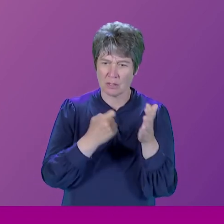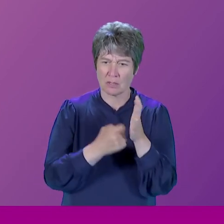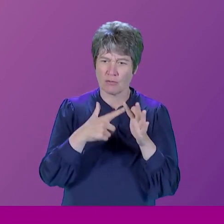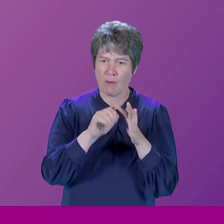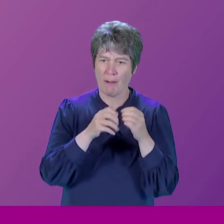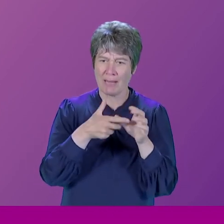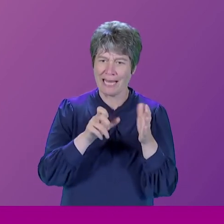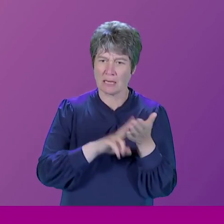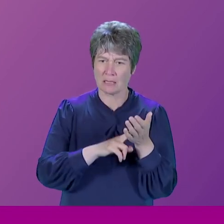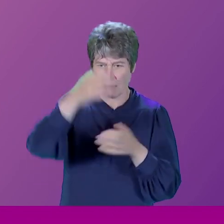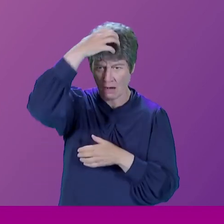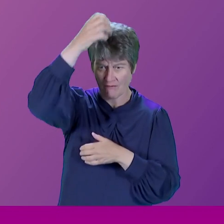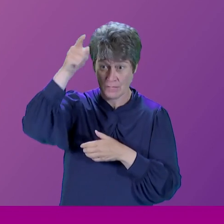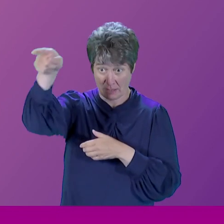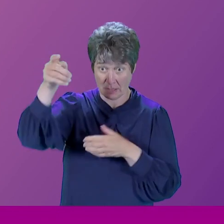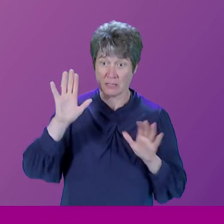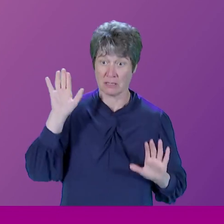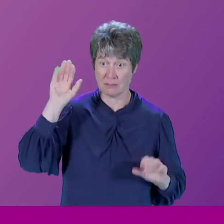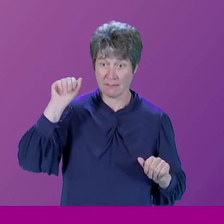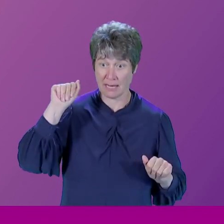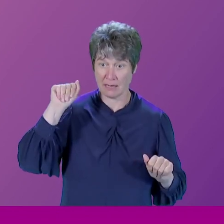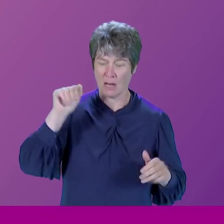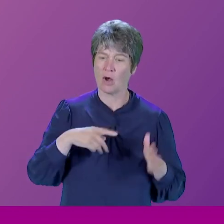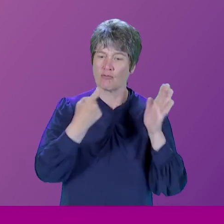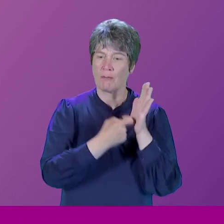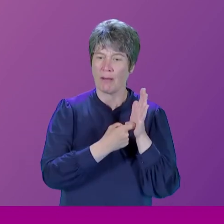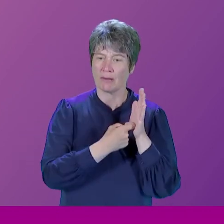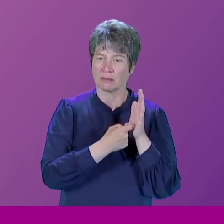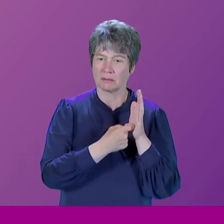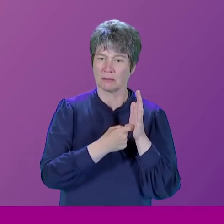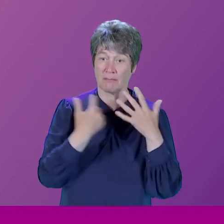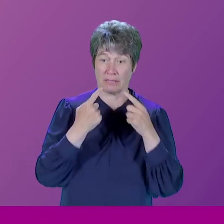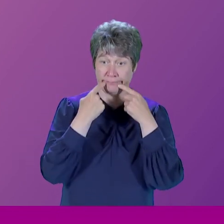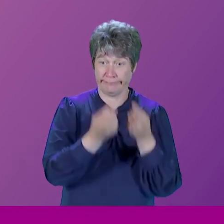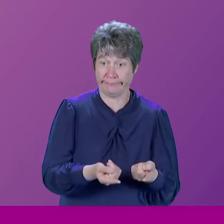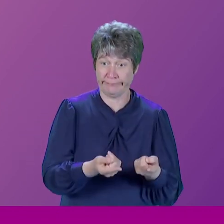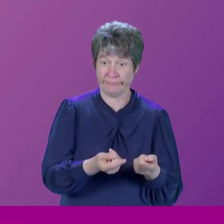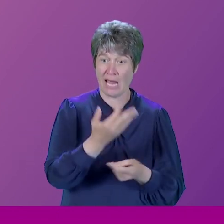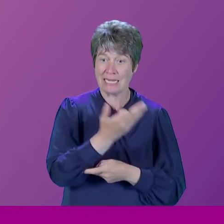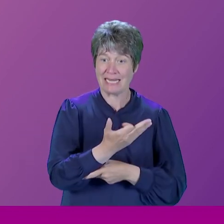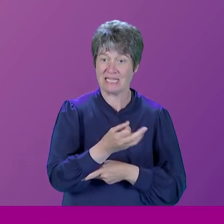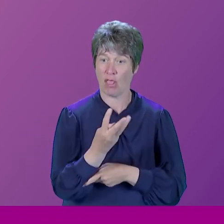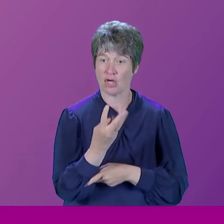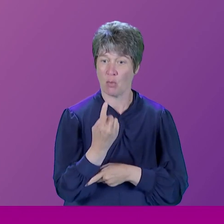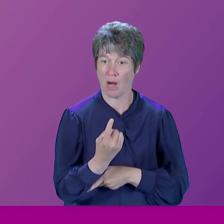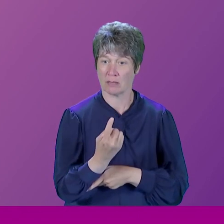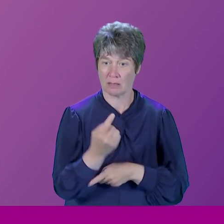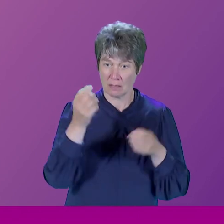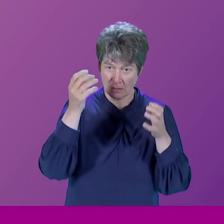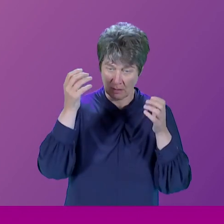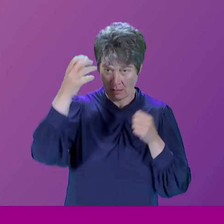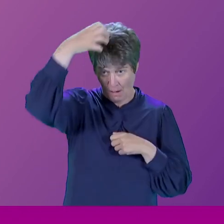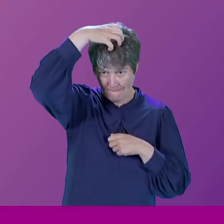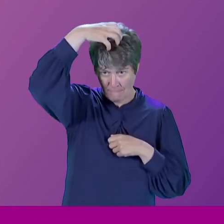in Spain. The Republic was declared in 1931. The monarchy was got rid of. And then there was a series of general